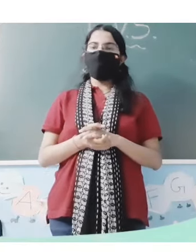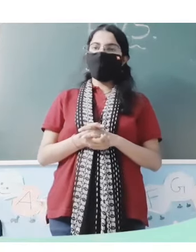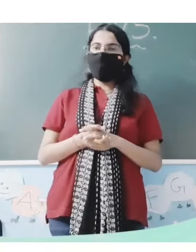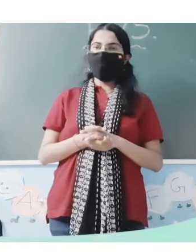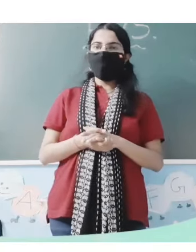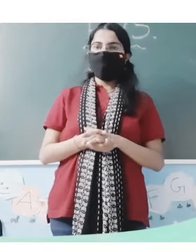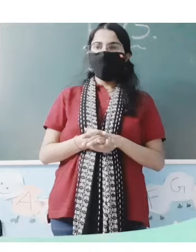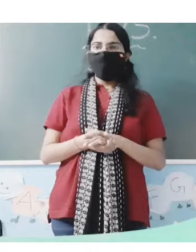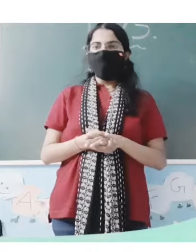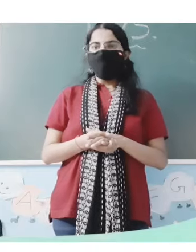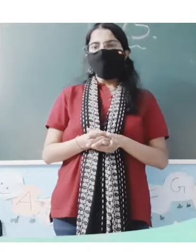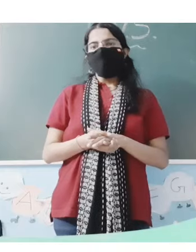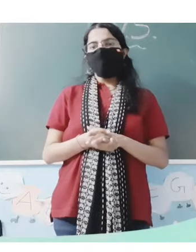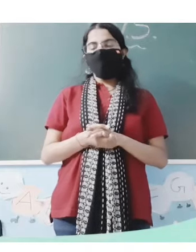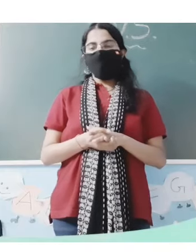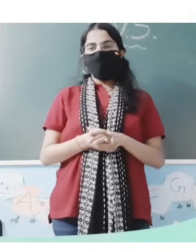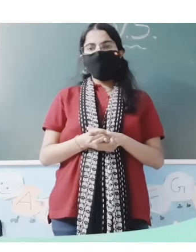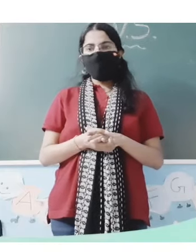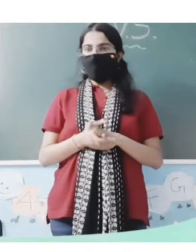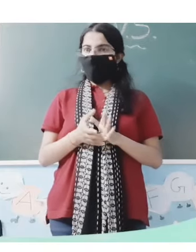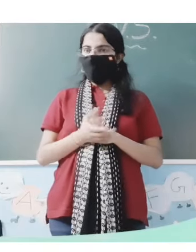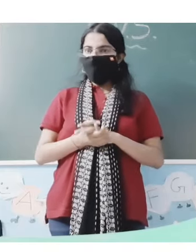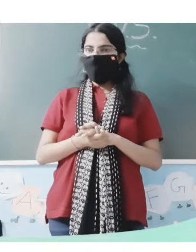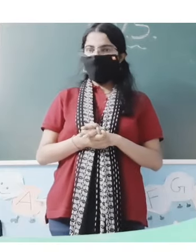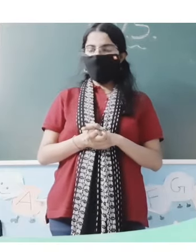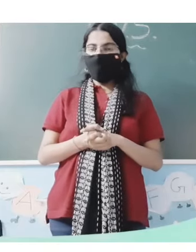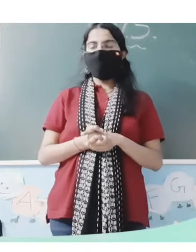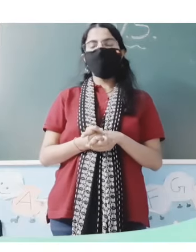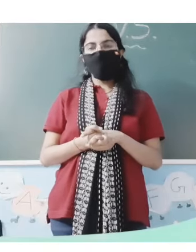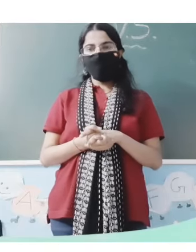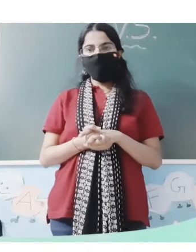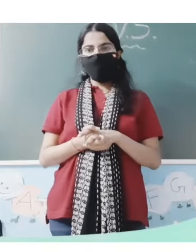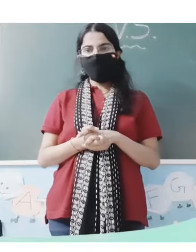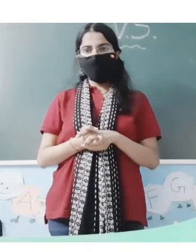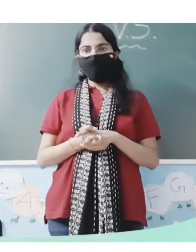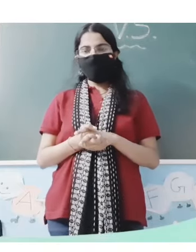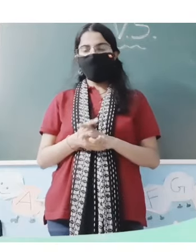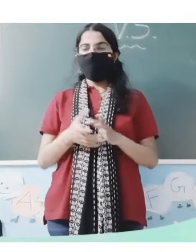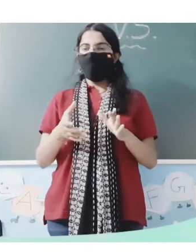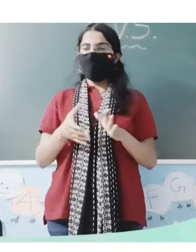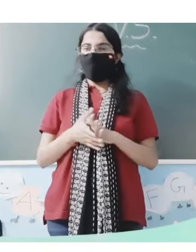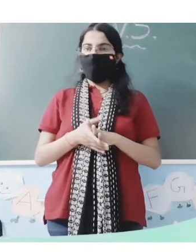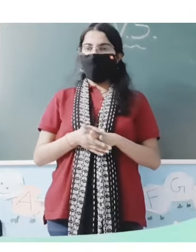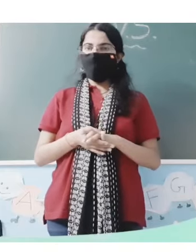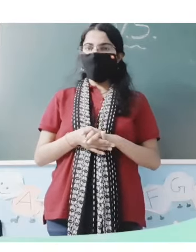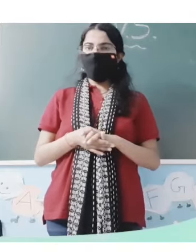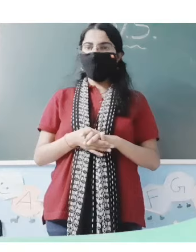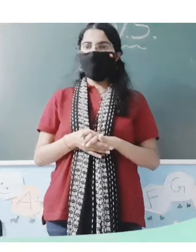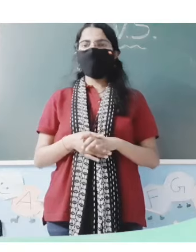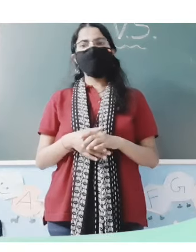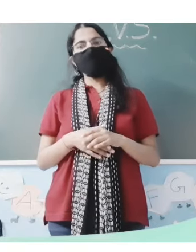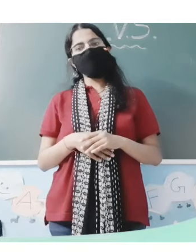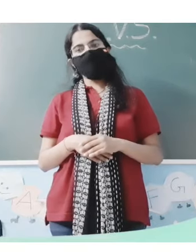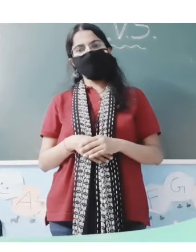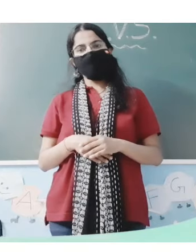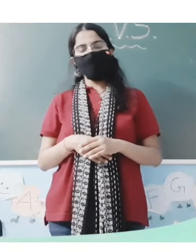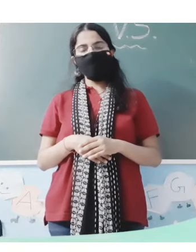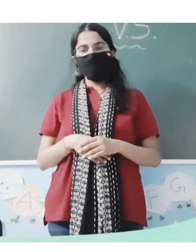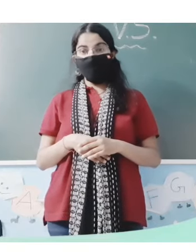Okay? So with this class and here I hope you understand it. I will see you the next time. Till then stay